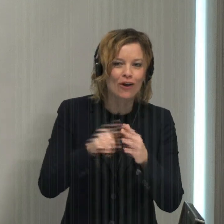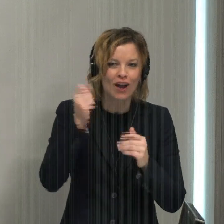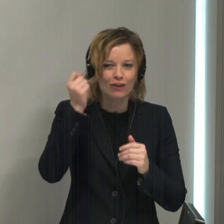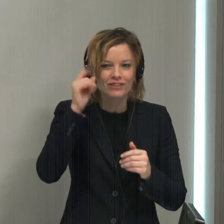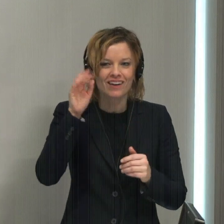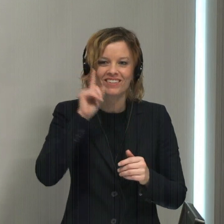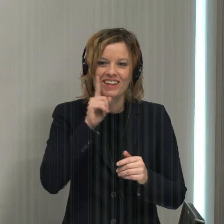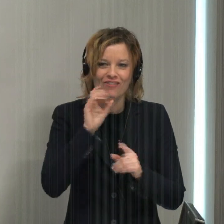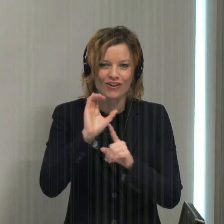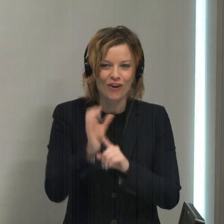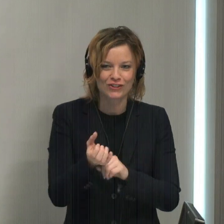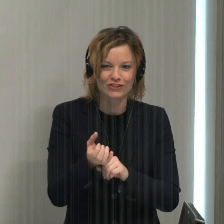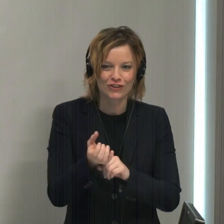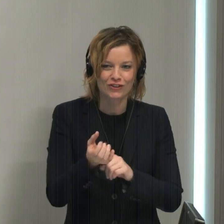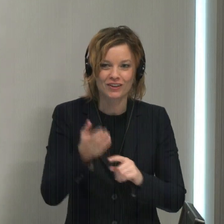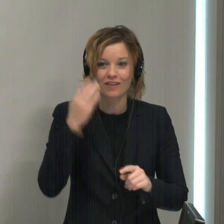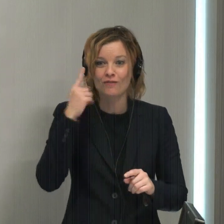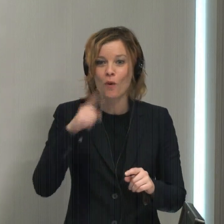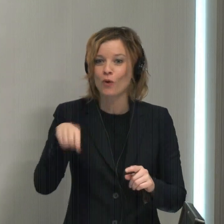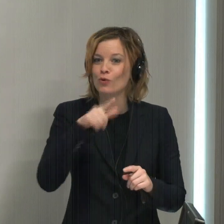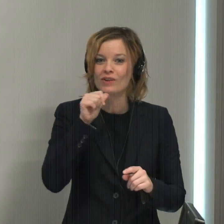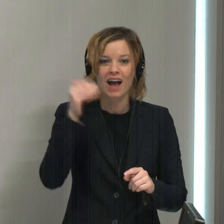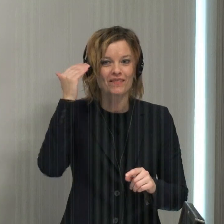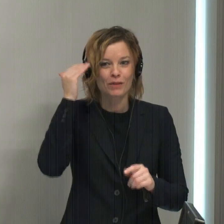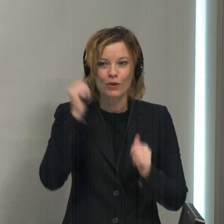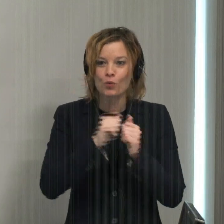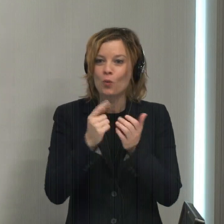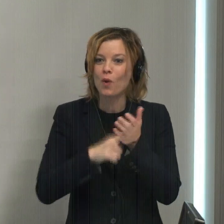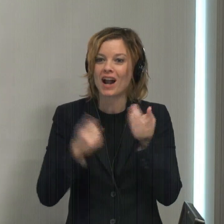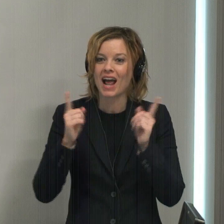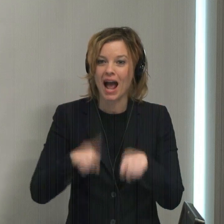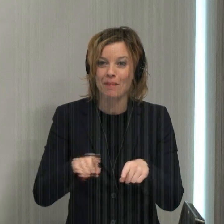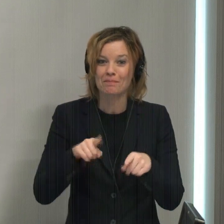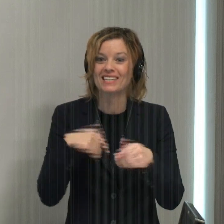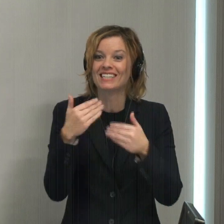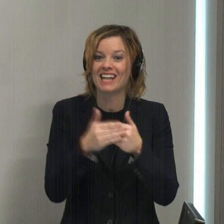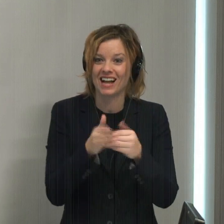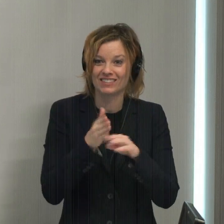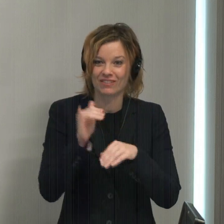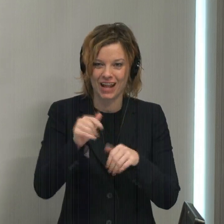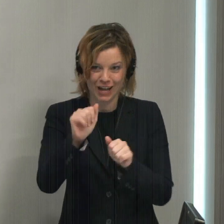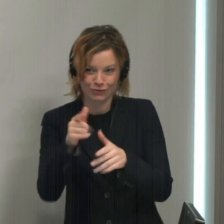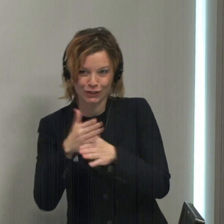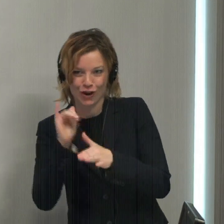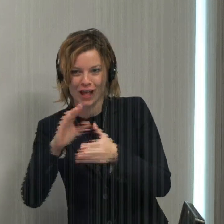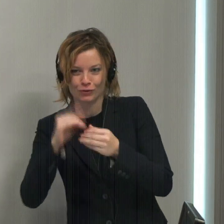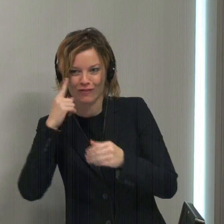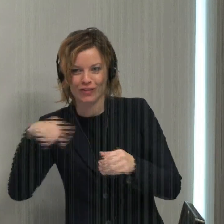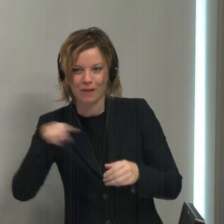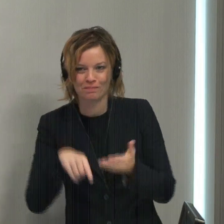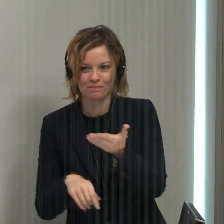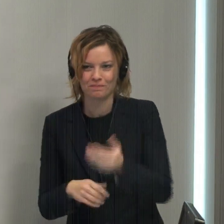of deaf culture because for those who are not familiar with what happened next, can you share the story?